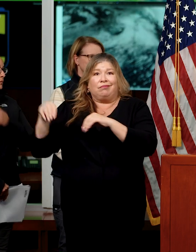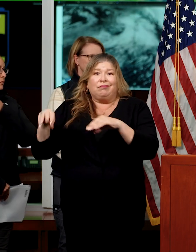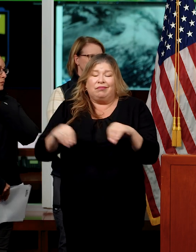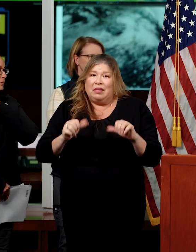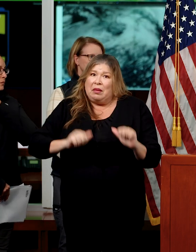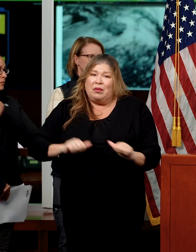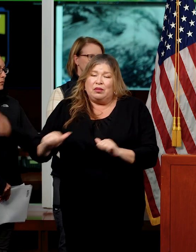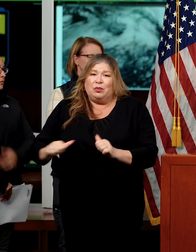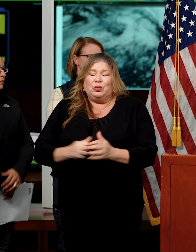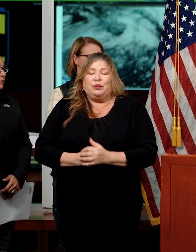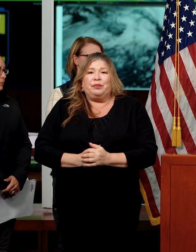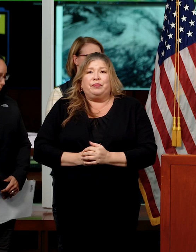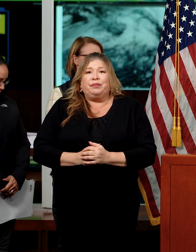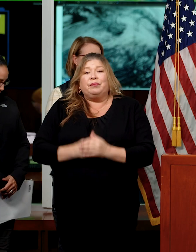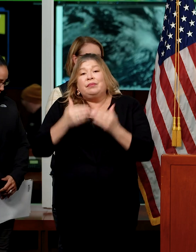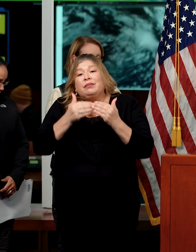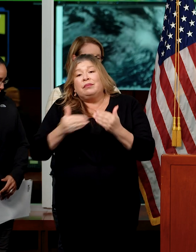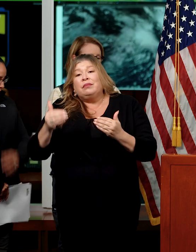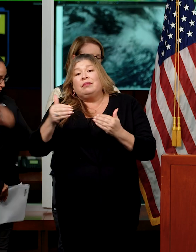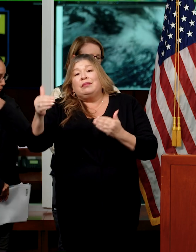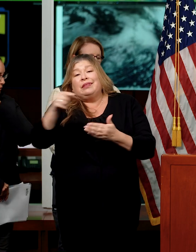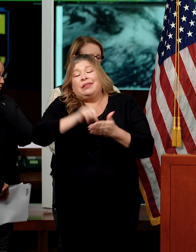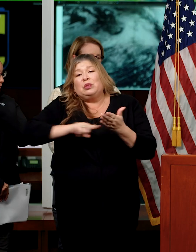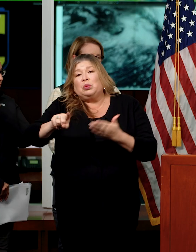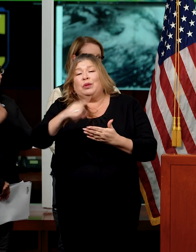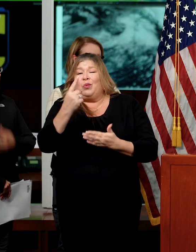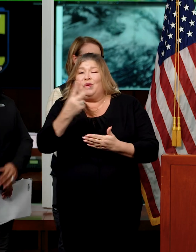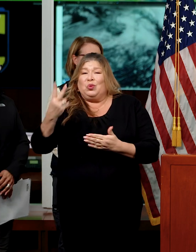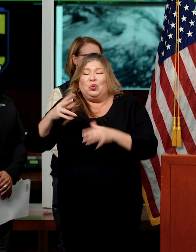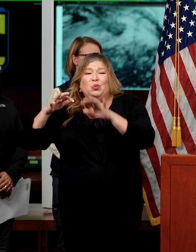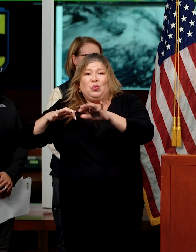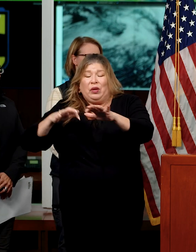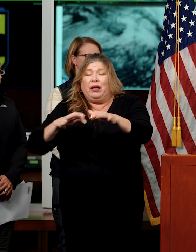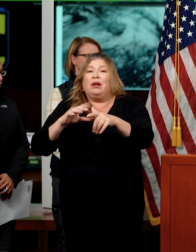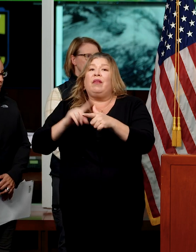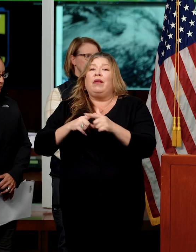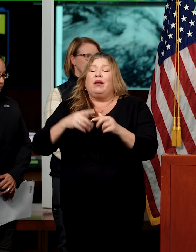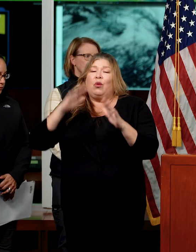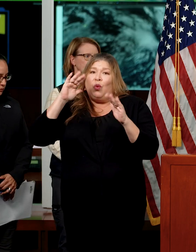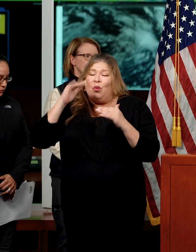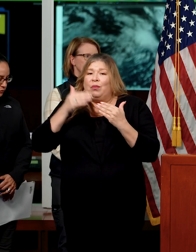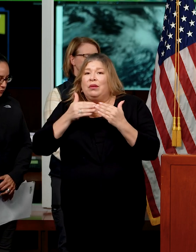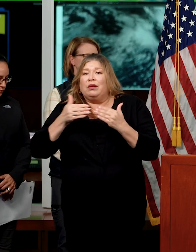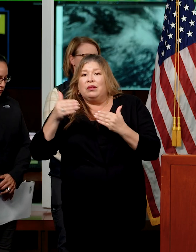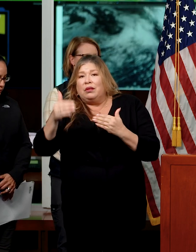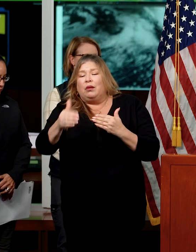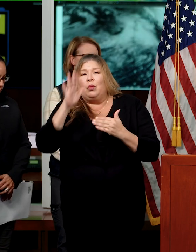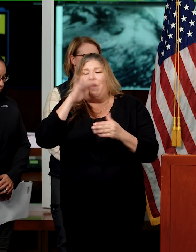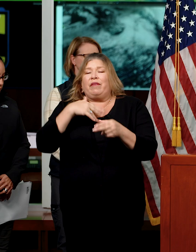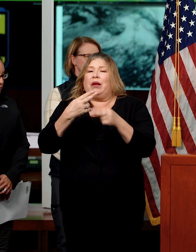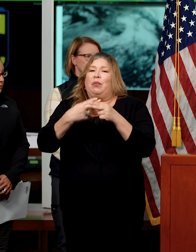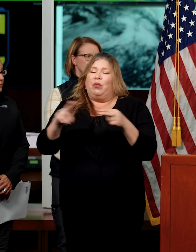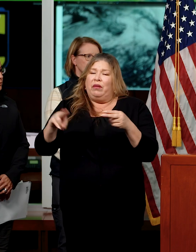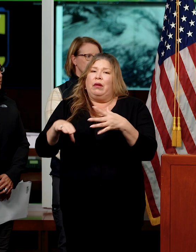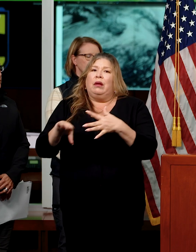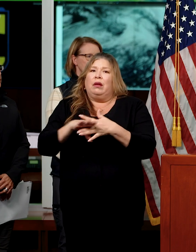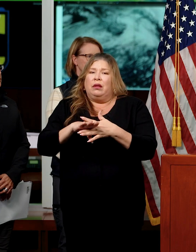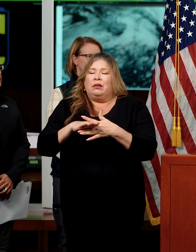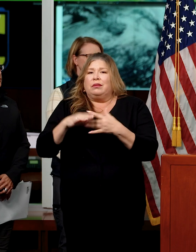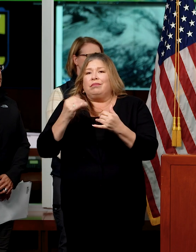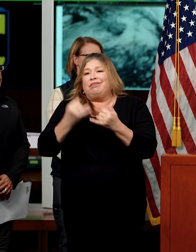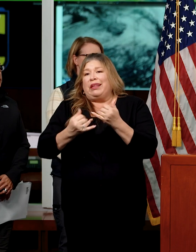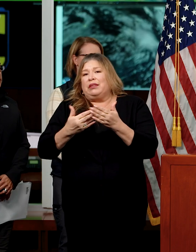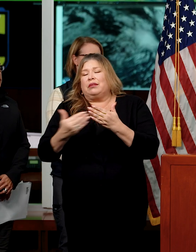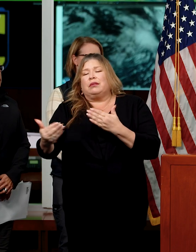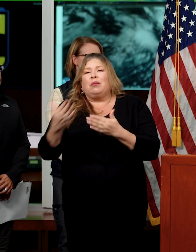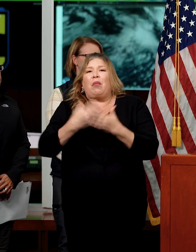still see additional one or two storm systems for early next week before hopefully we do finally get at least a very brief break in the weather toward the latter